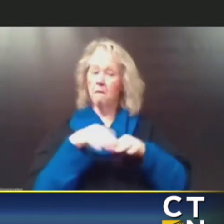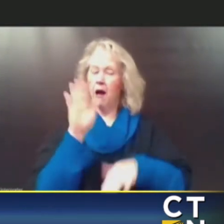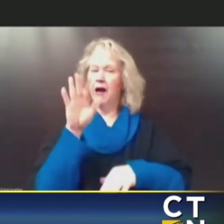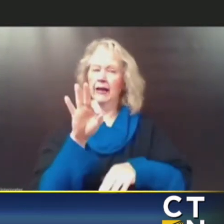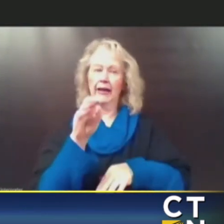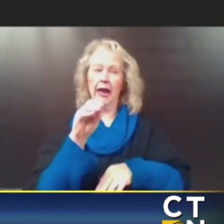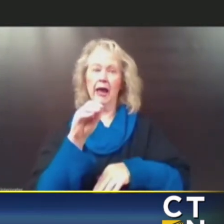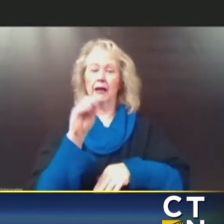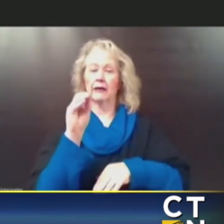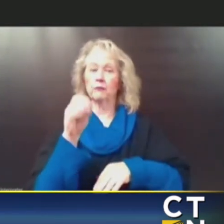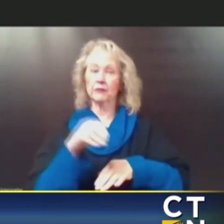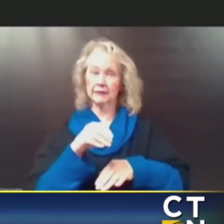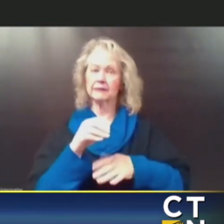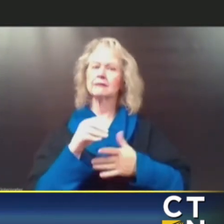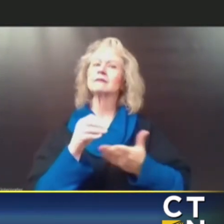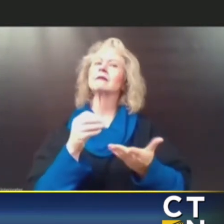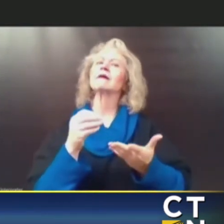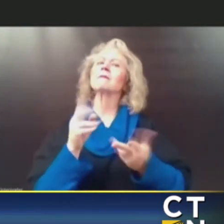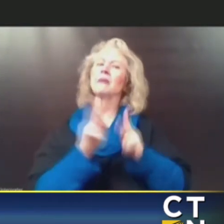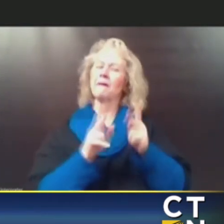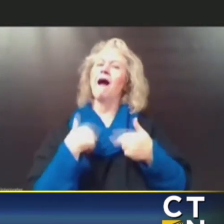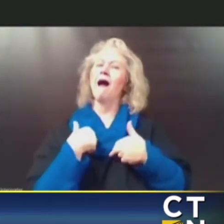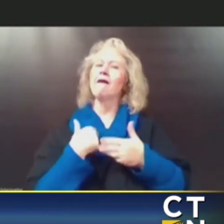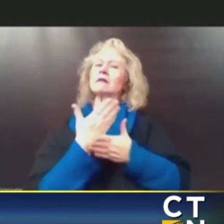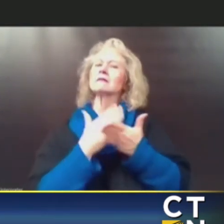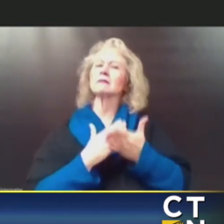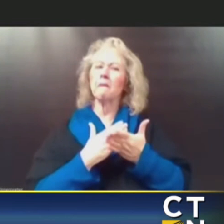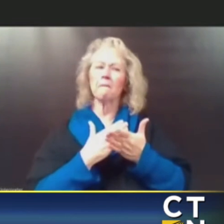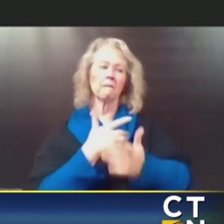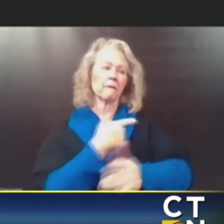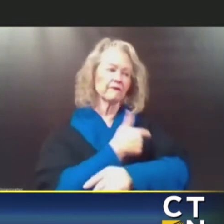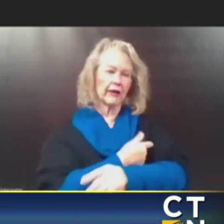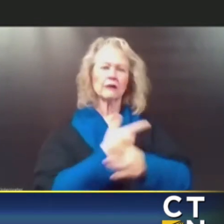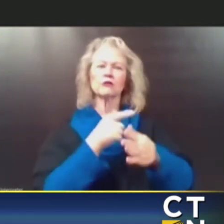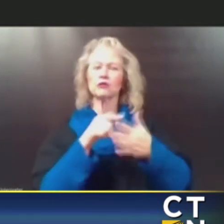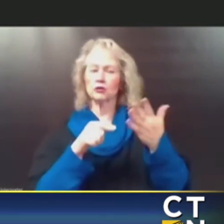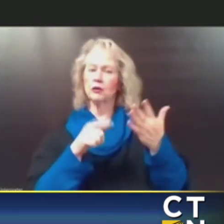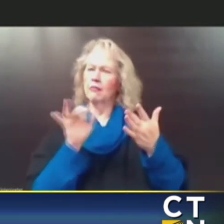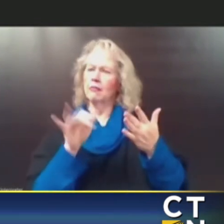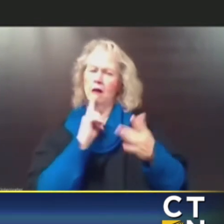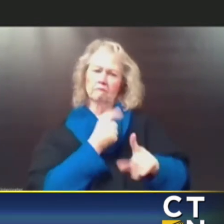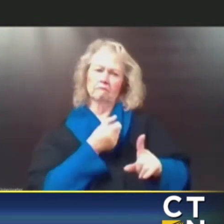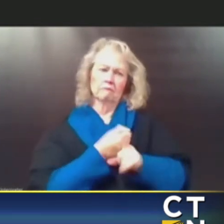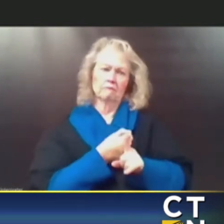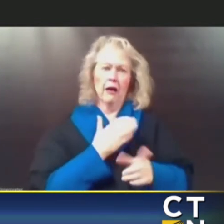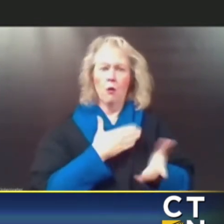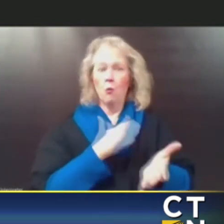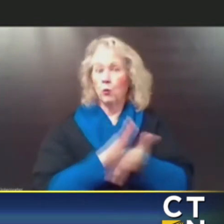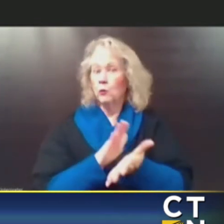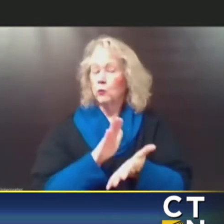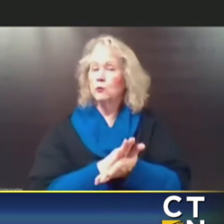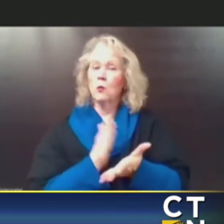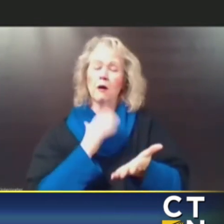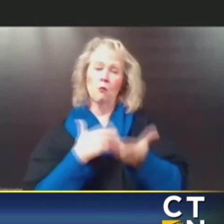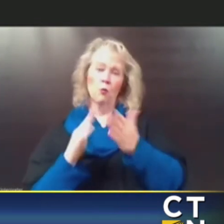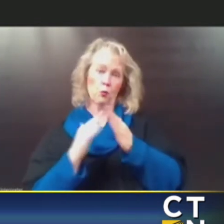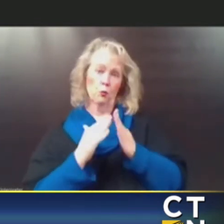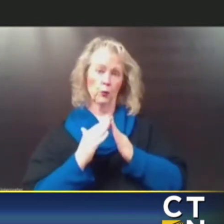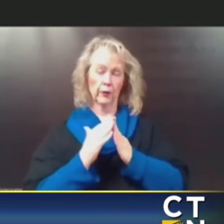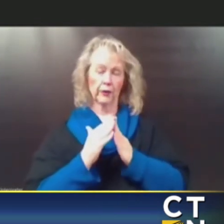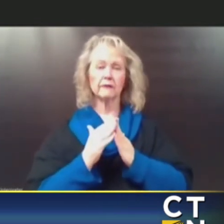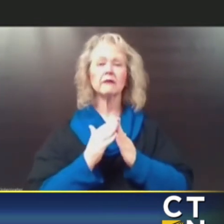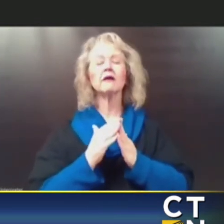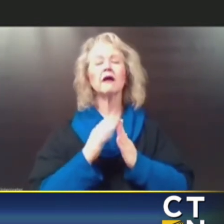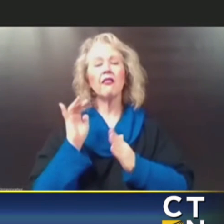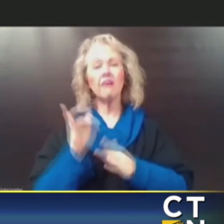some level of immunity that makes an enormous difference for our schools. That makes an enormous difference for our broader community. And